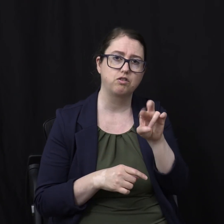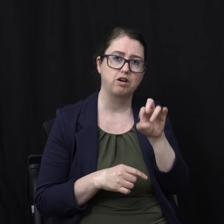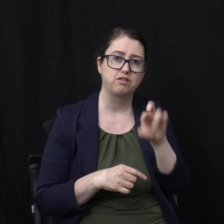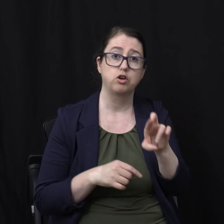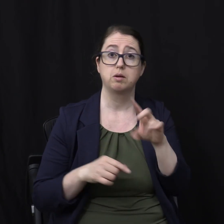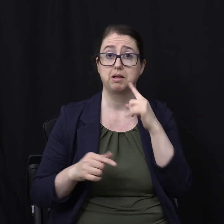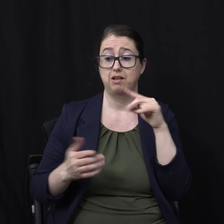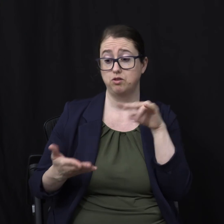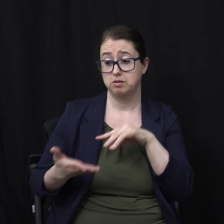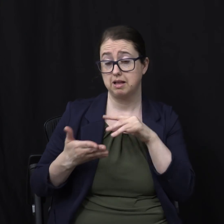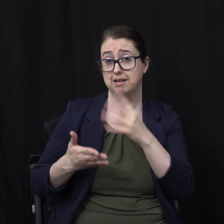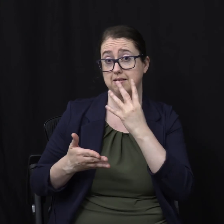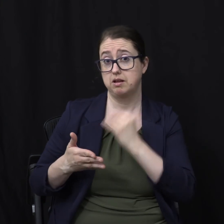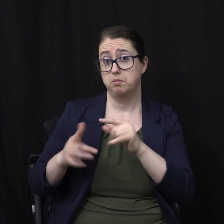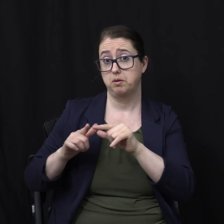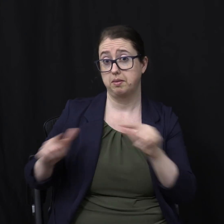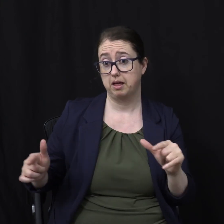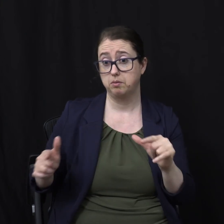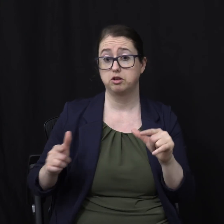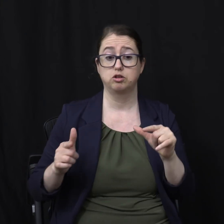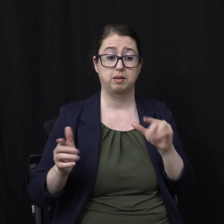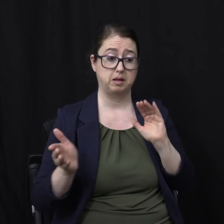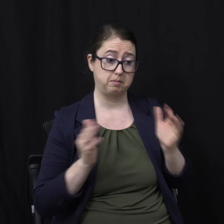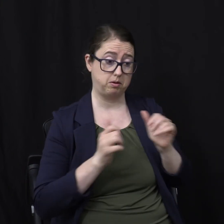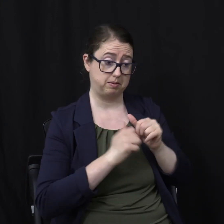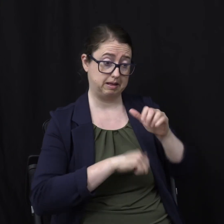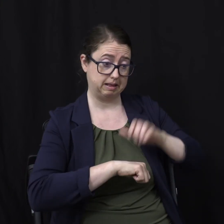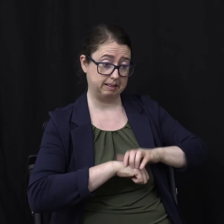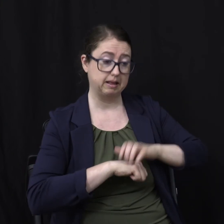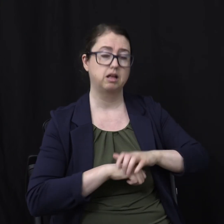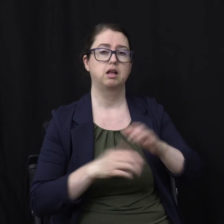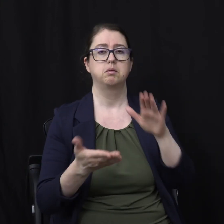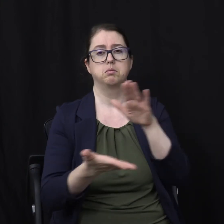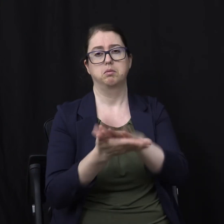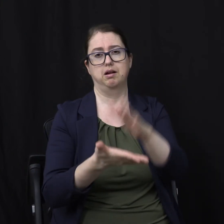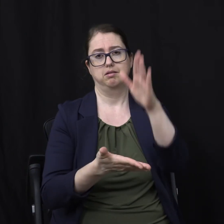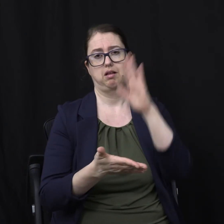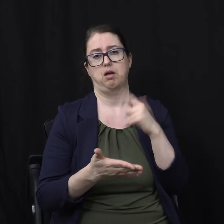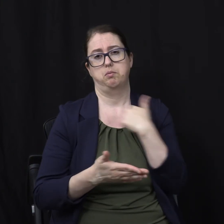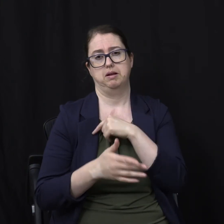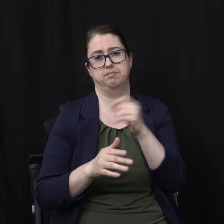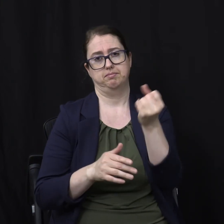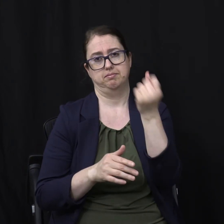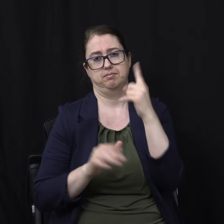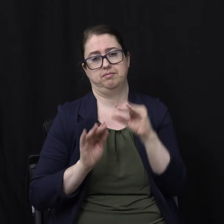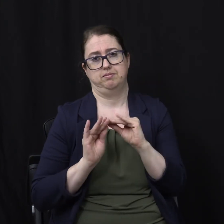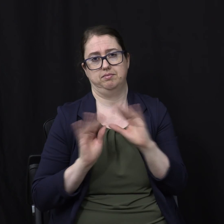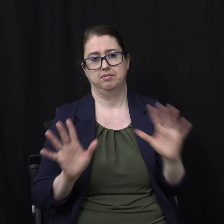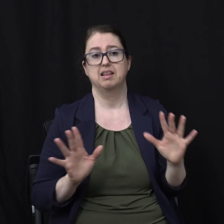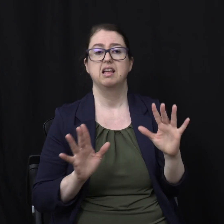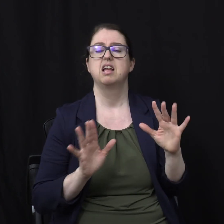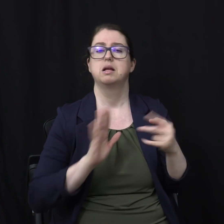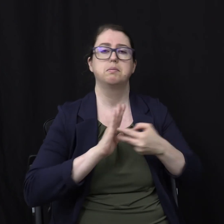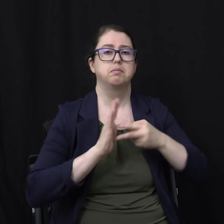Praise God We don't need to be Wondering and worrying About that Because it is simply A word that means For the duration Of the period